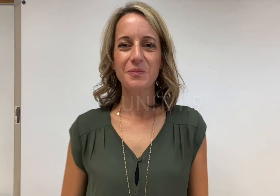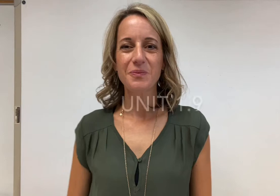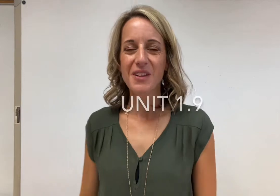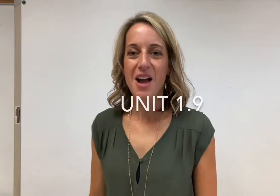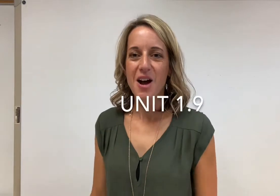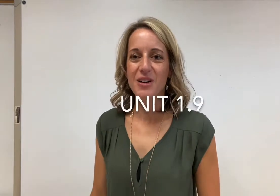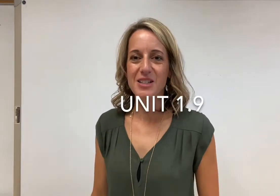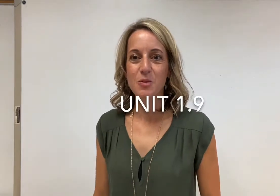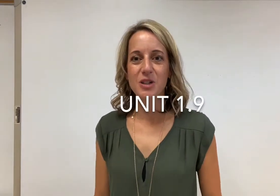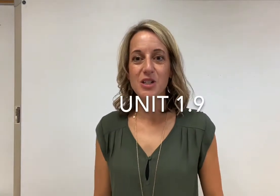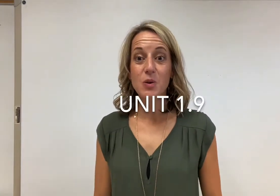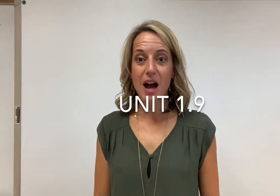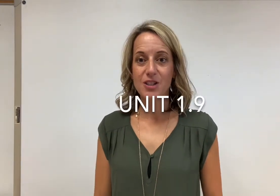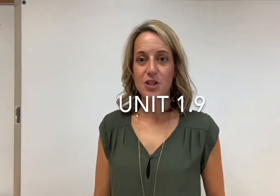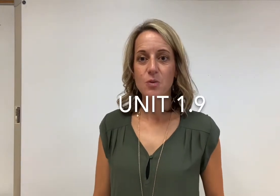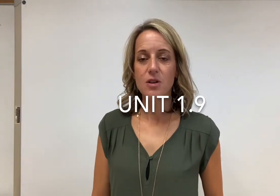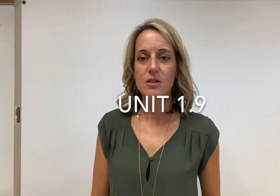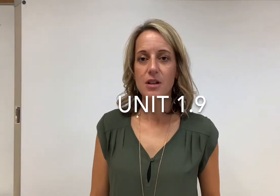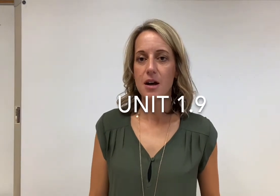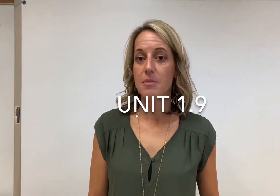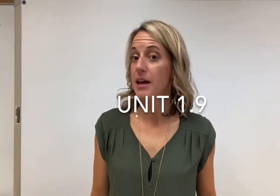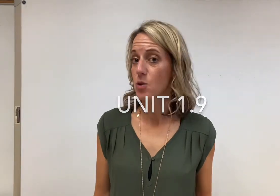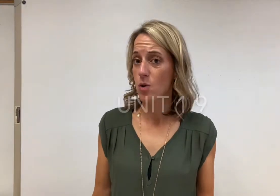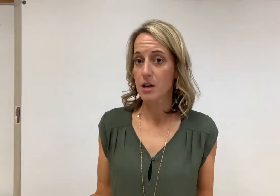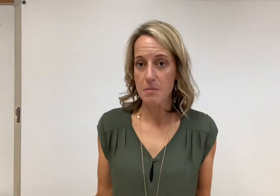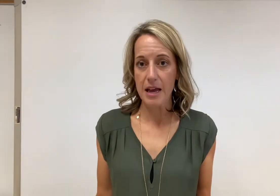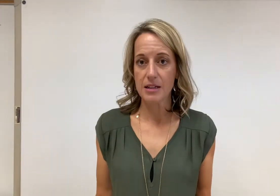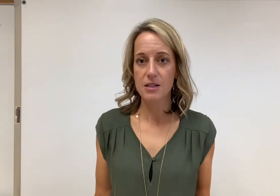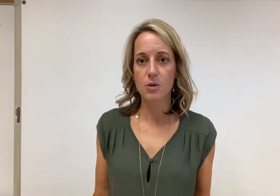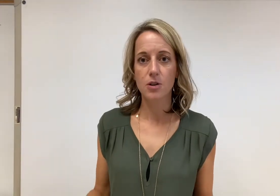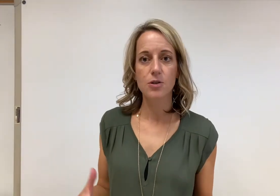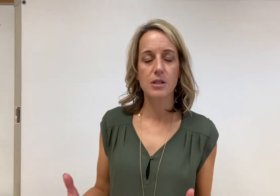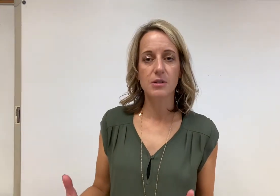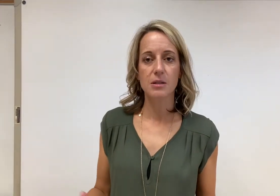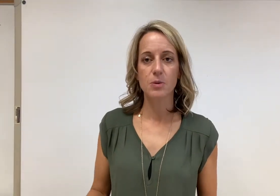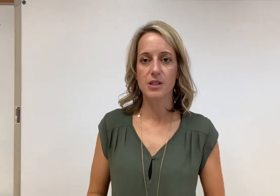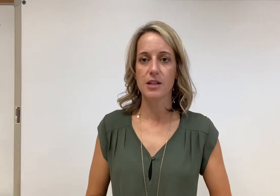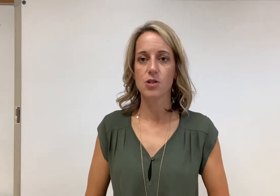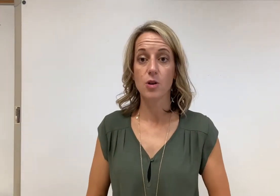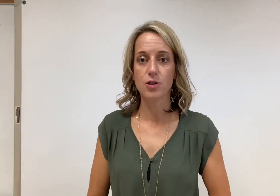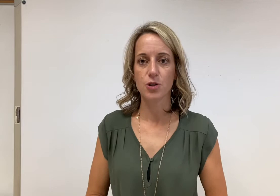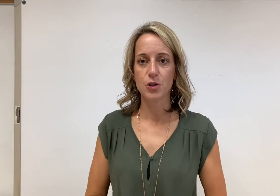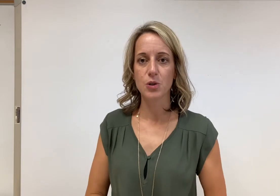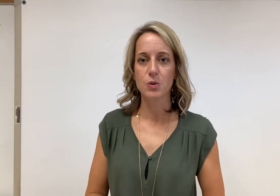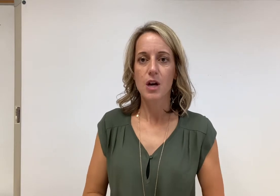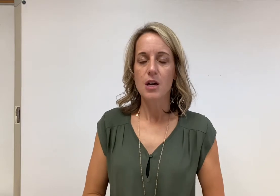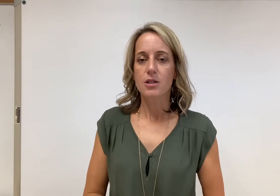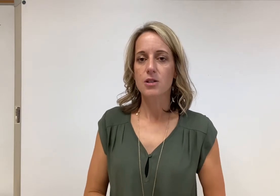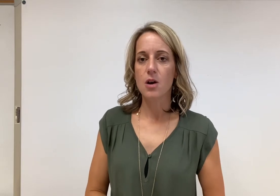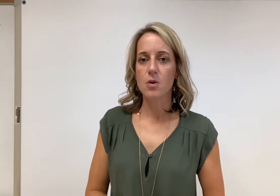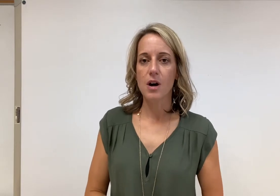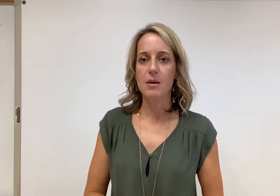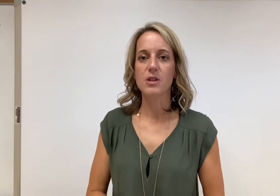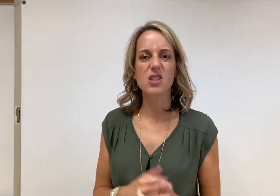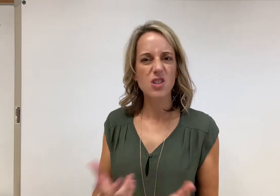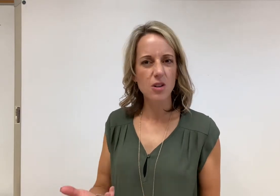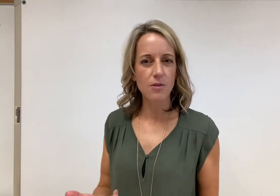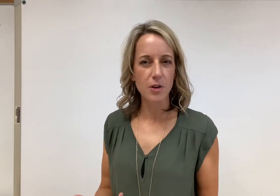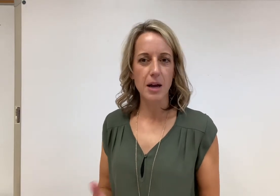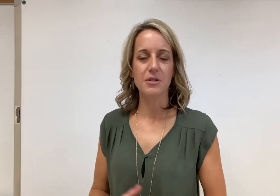Okay, so we're going to do action words and or command. We're going learn some simple sentence structure too. So, let's learn our vocabulary